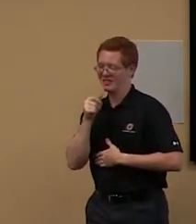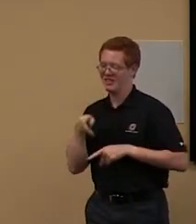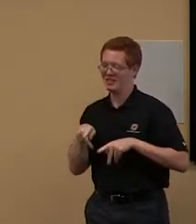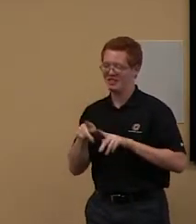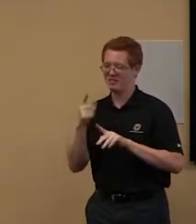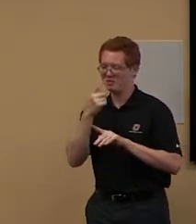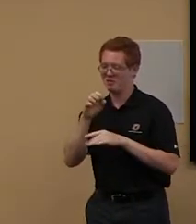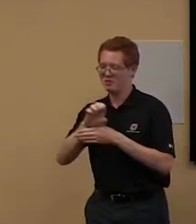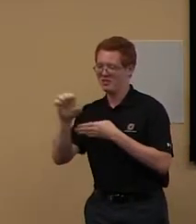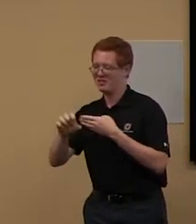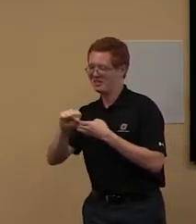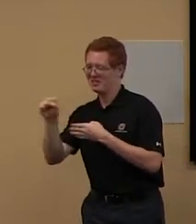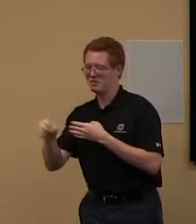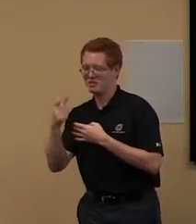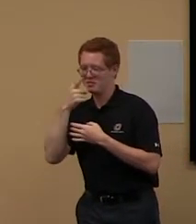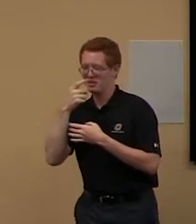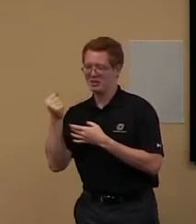so.